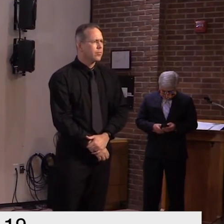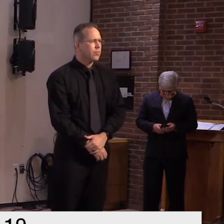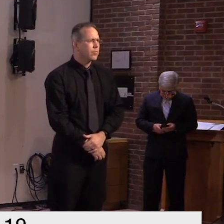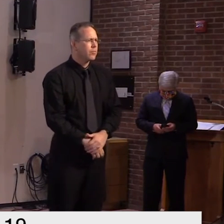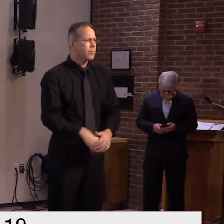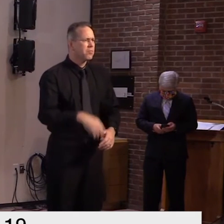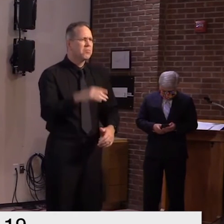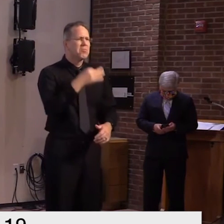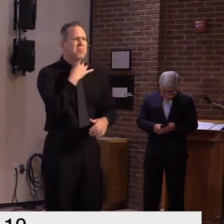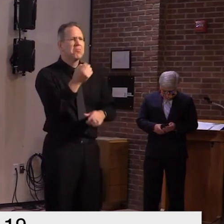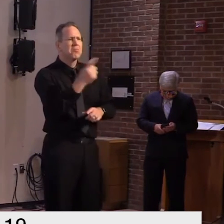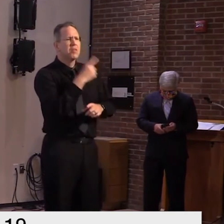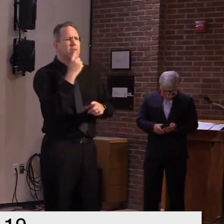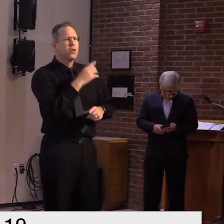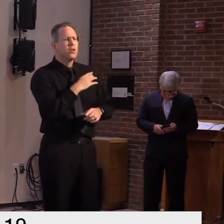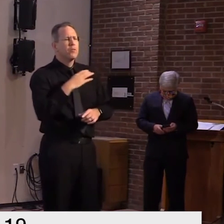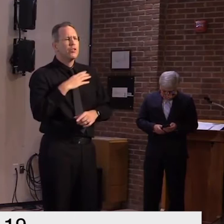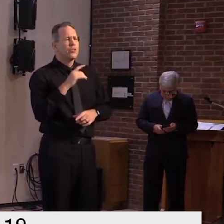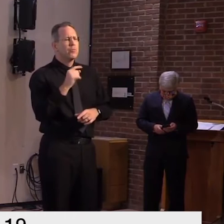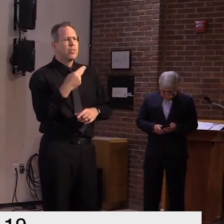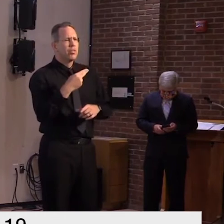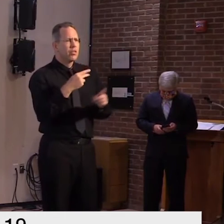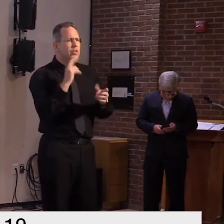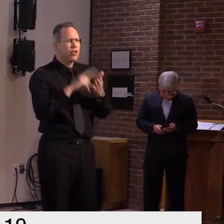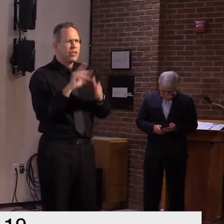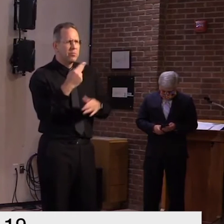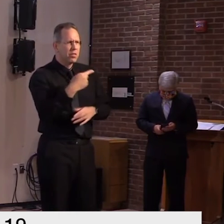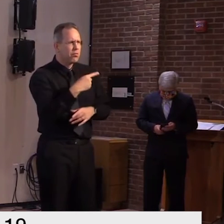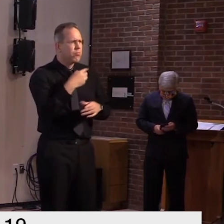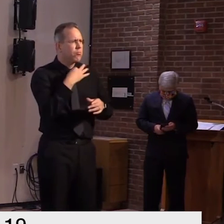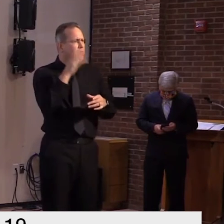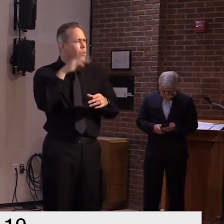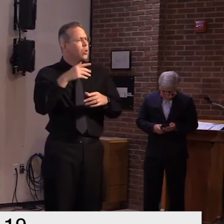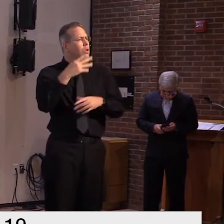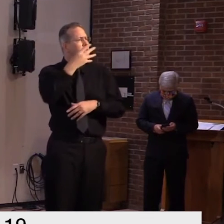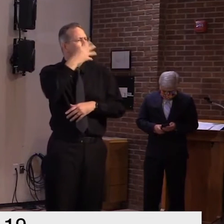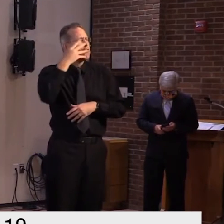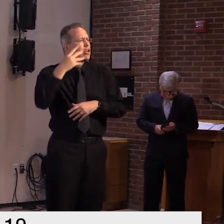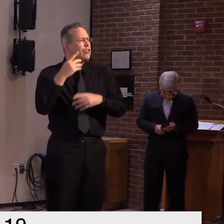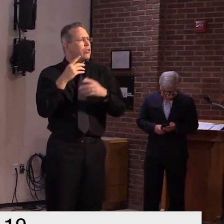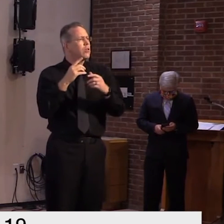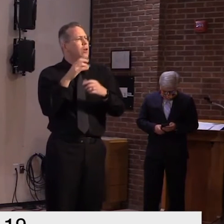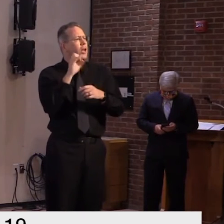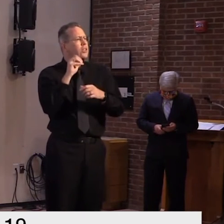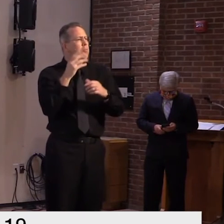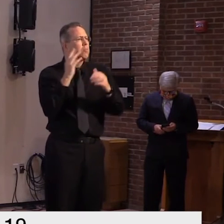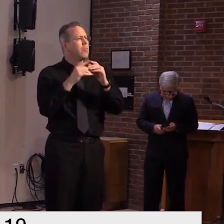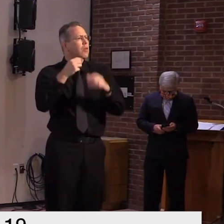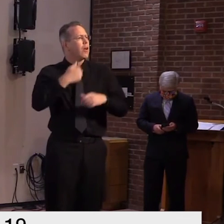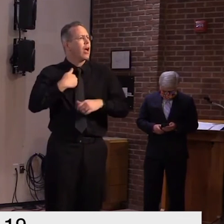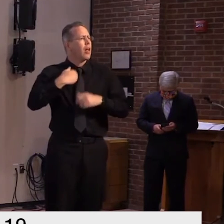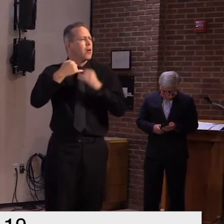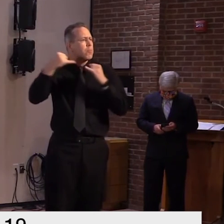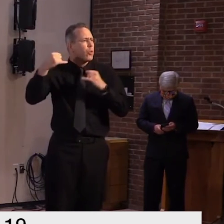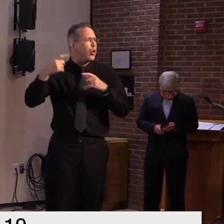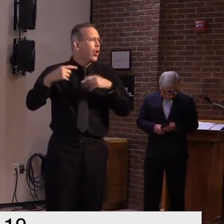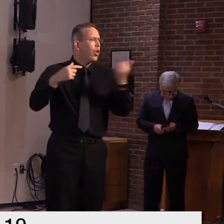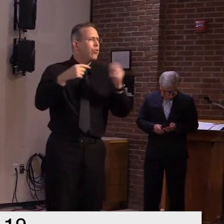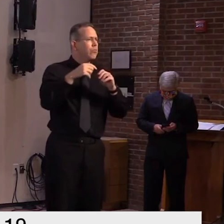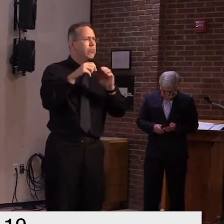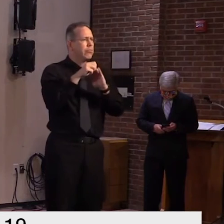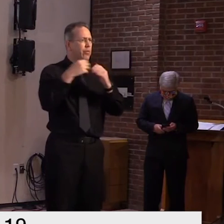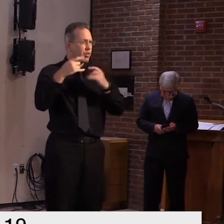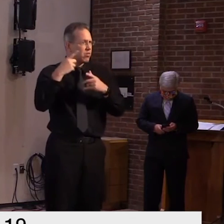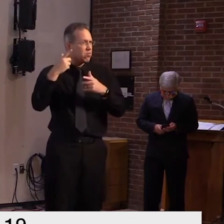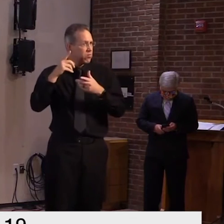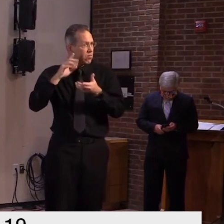uh yeah hello um michael aaron i think commissioner of department of labor we did have a conversation with usgis